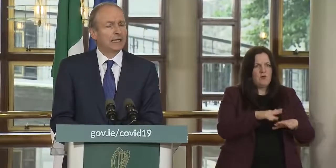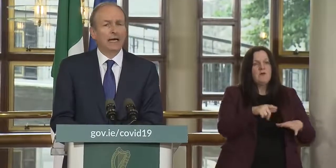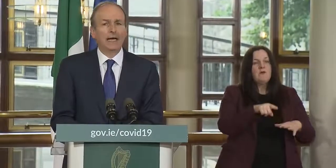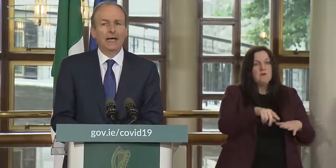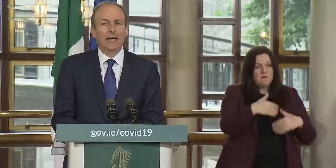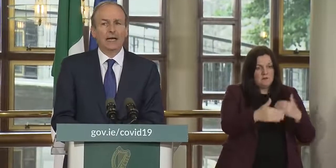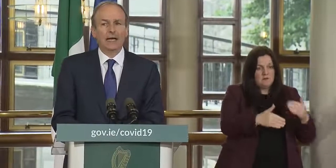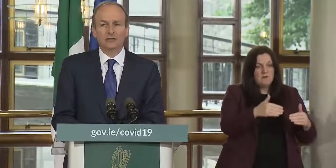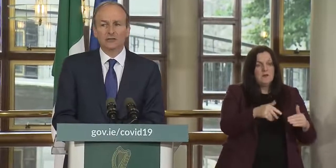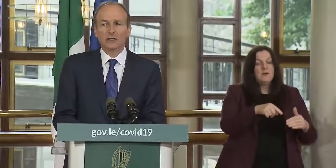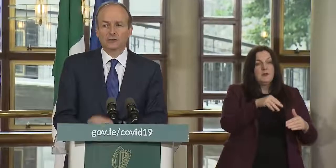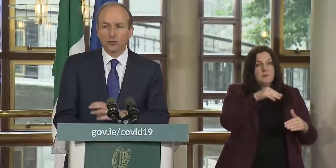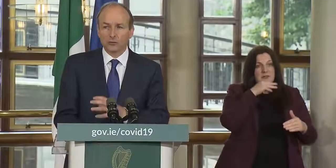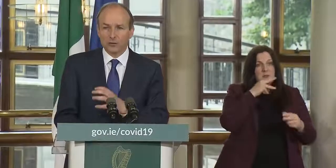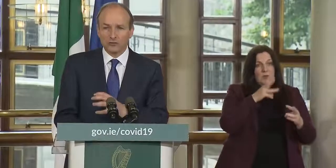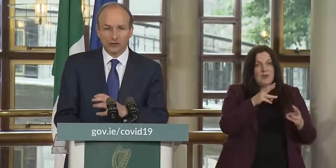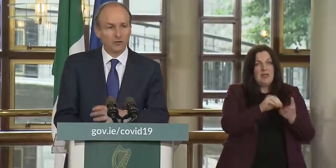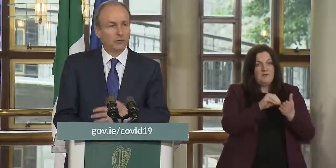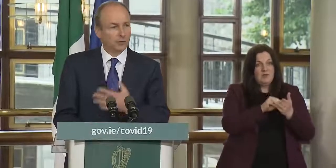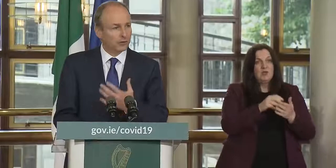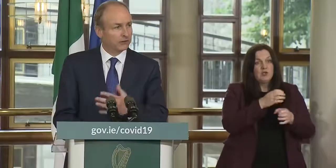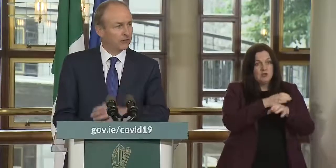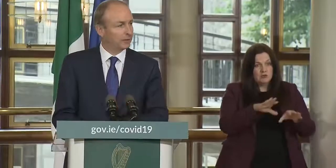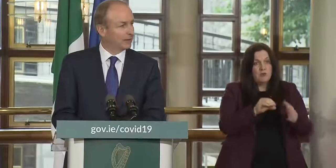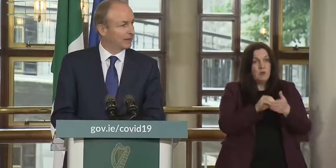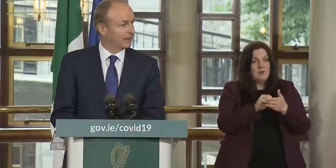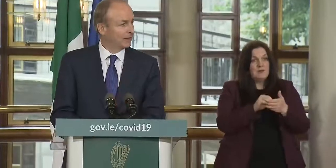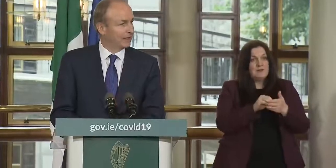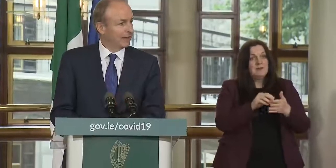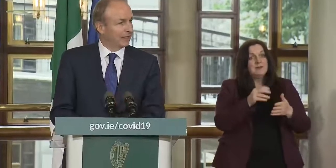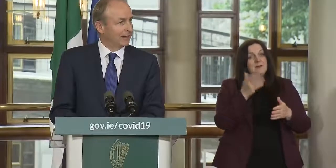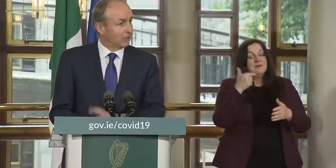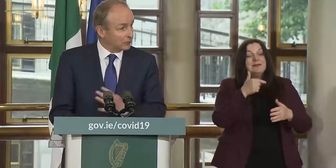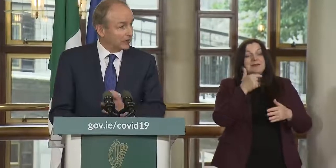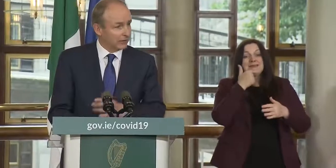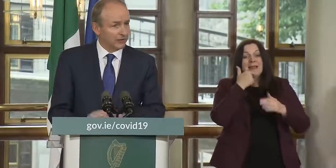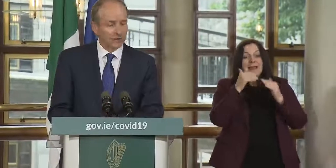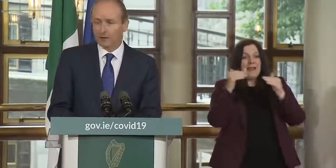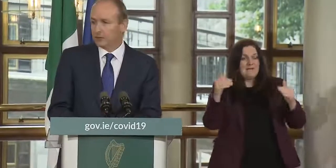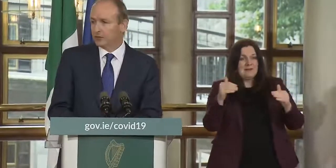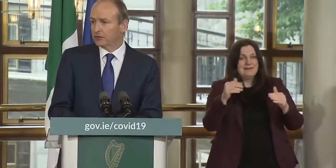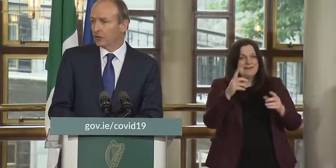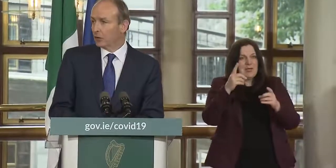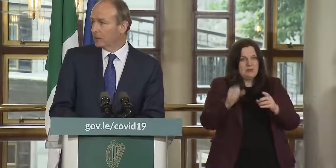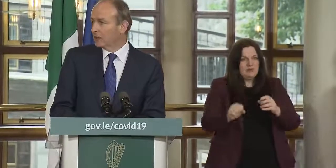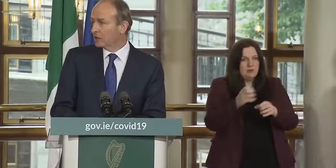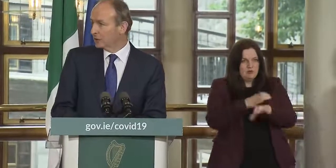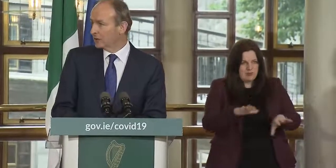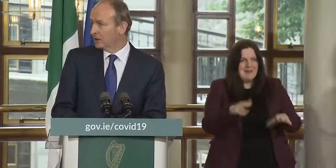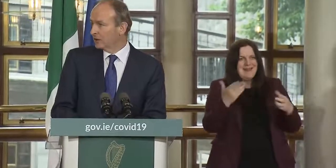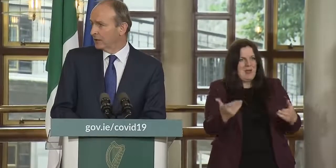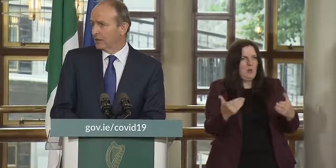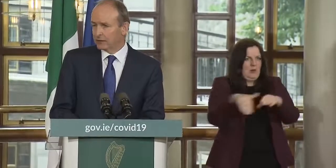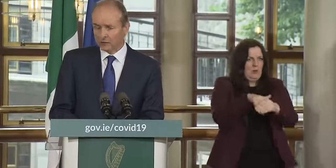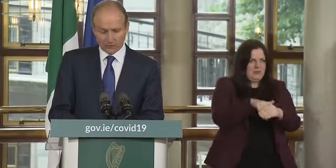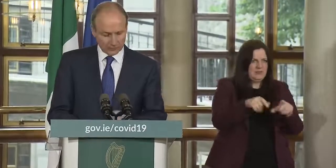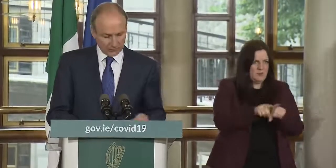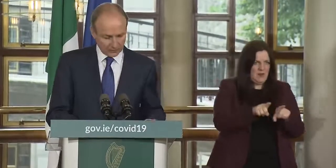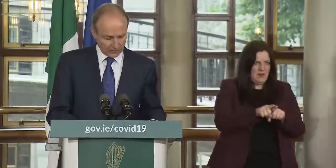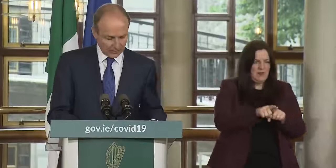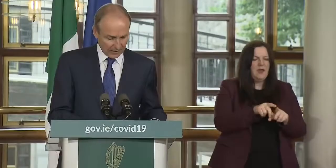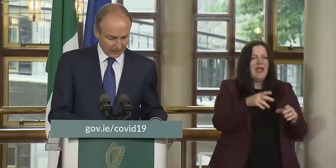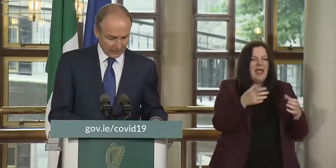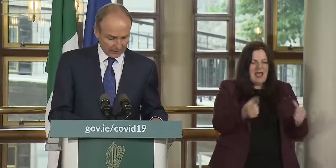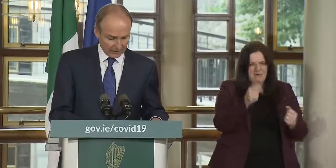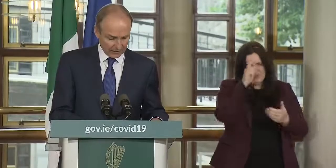and children with down syndrome who had previously been left outside of that provision are now being included as a result